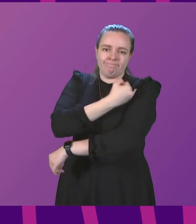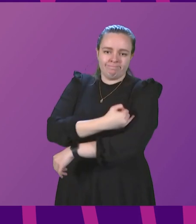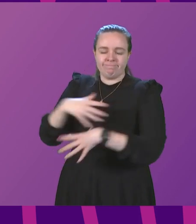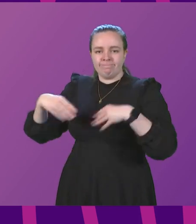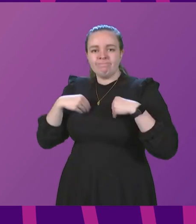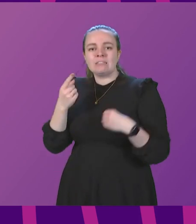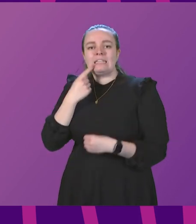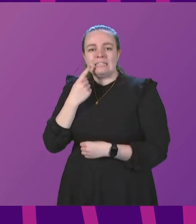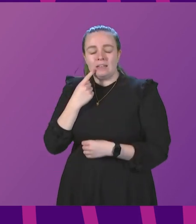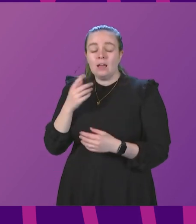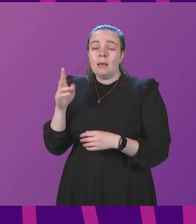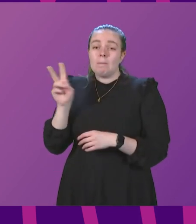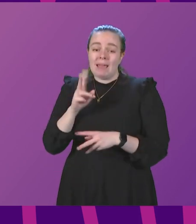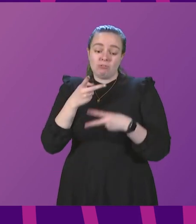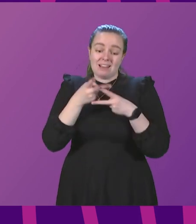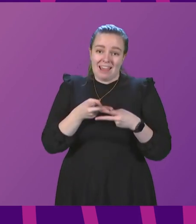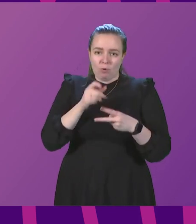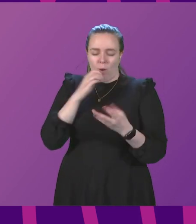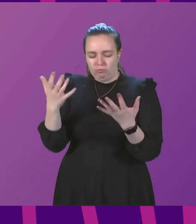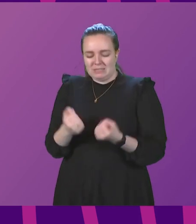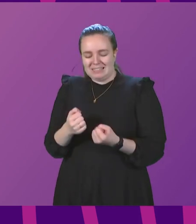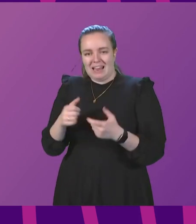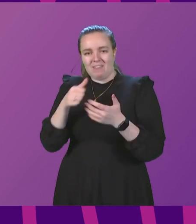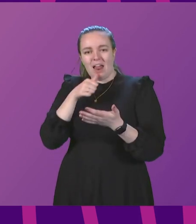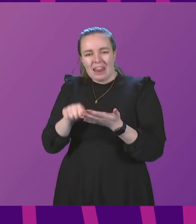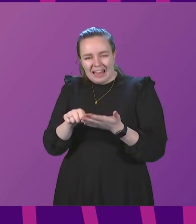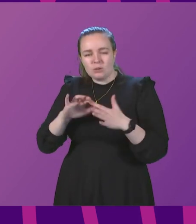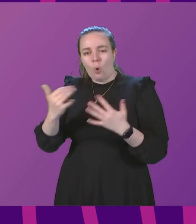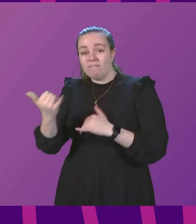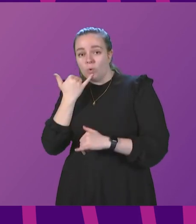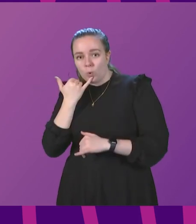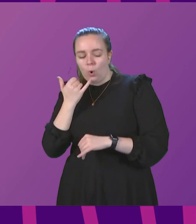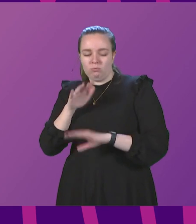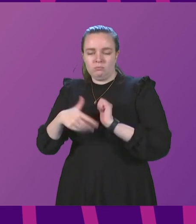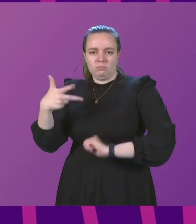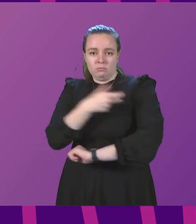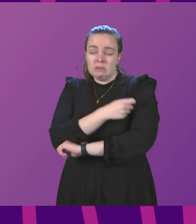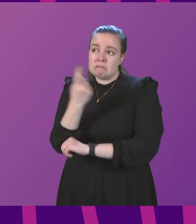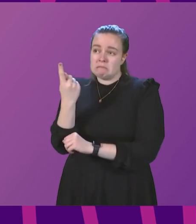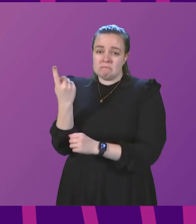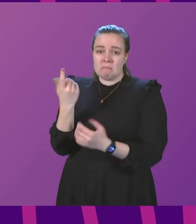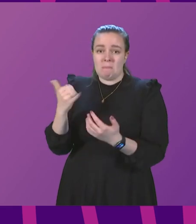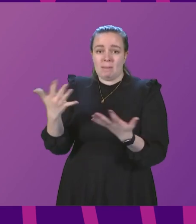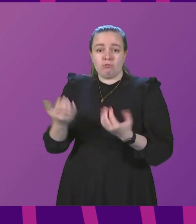carers of children in these groups will receive a letter or a phone call about vaccination soon. Indeed, some will have received this already. In addition, booster